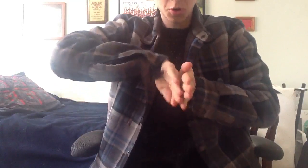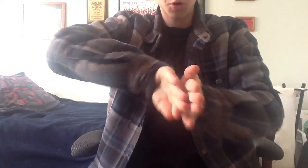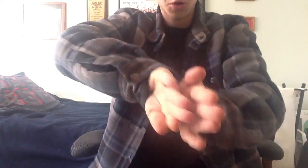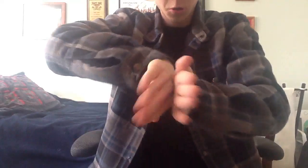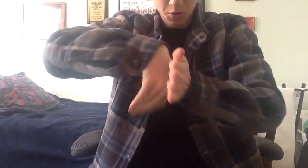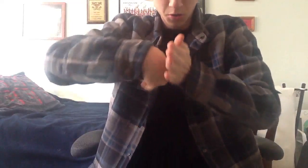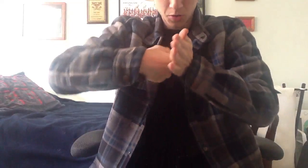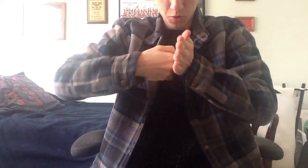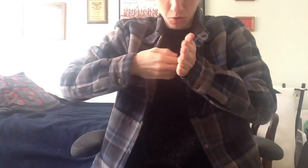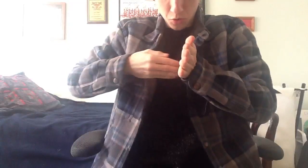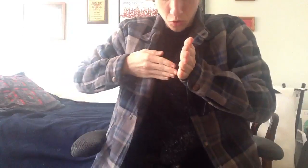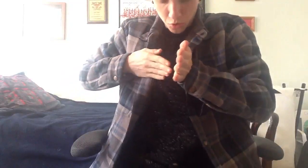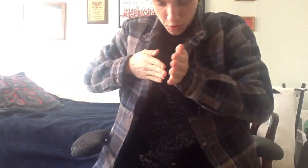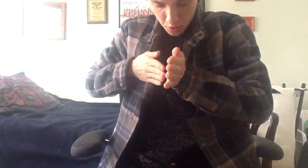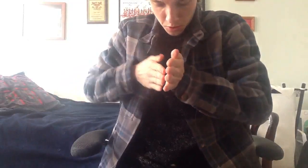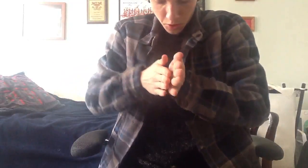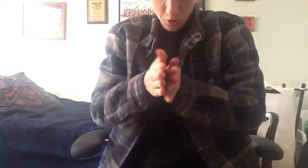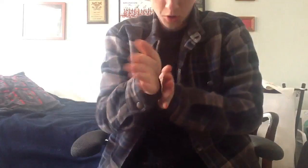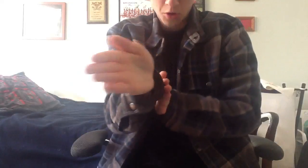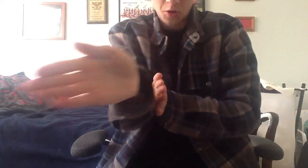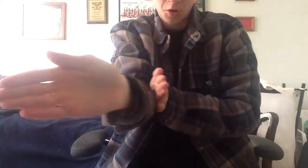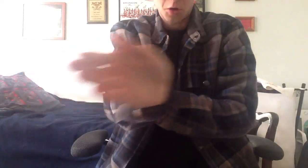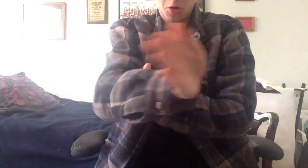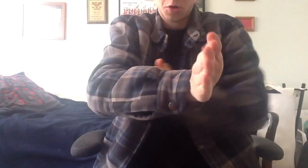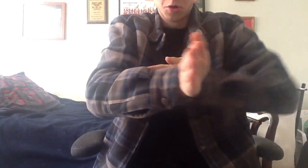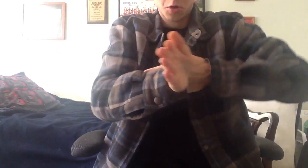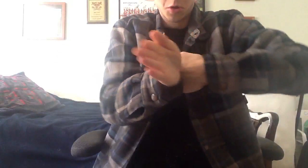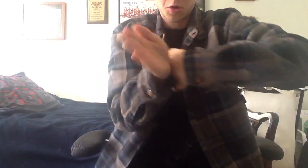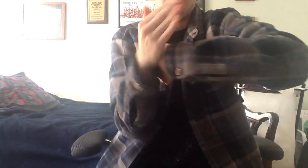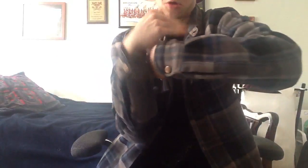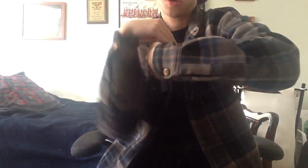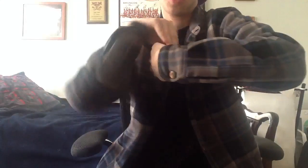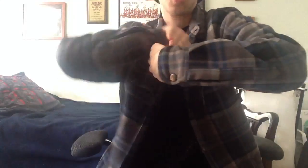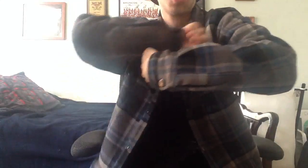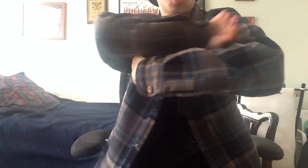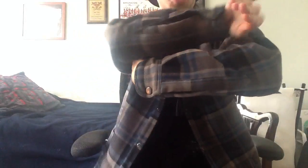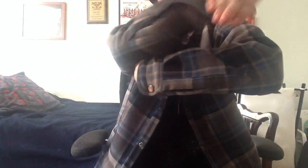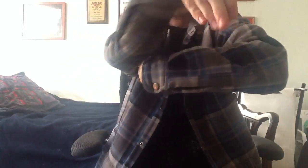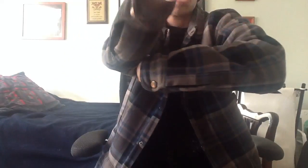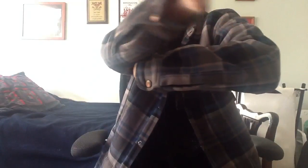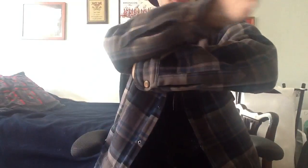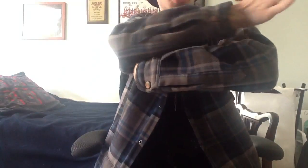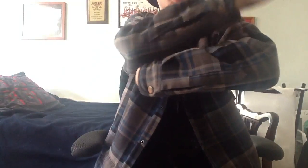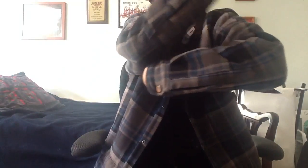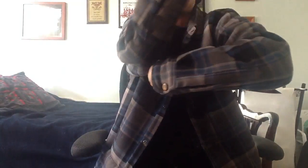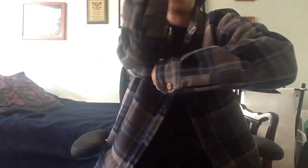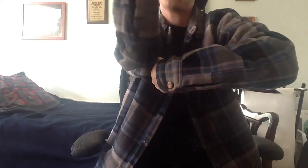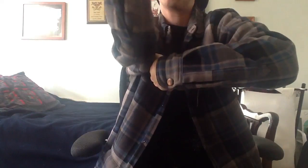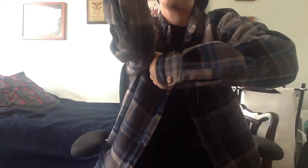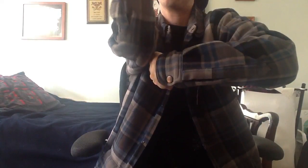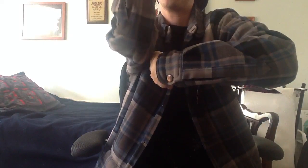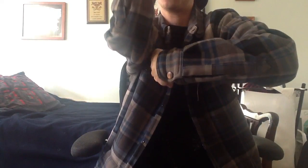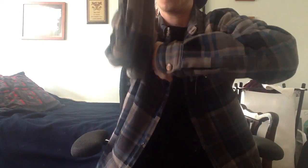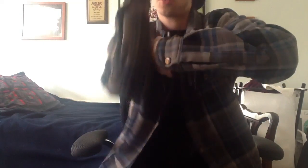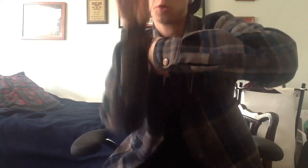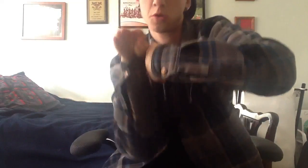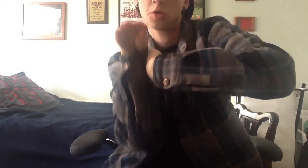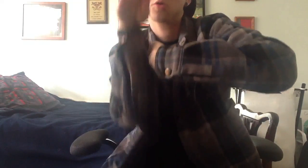So I'ma fuck and never call her later I'm skinny nigga, got my weight up Middle finger to my haters, why you chasing? We ain't racing,